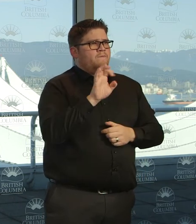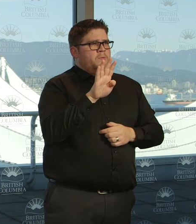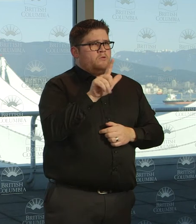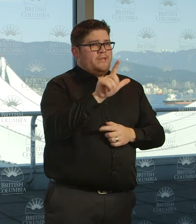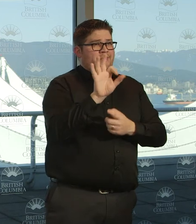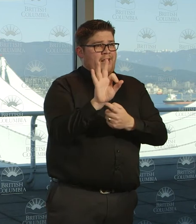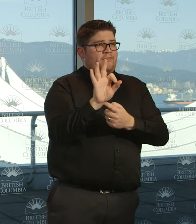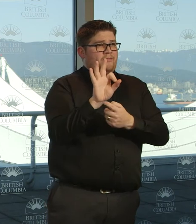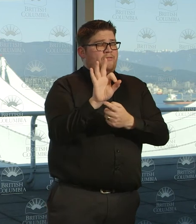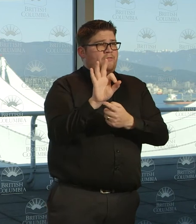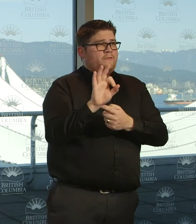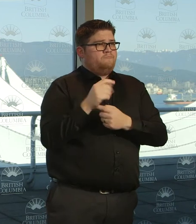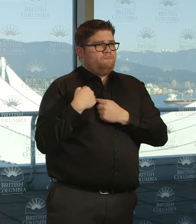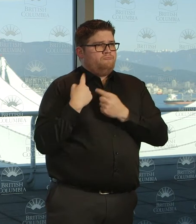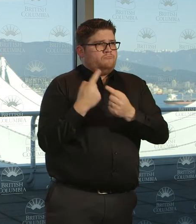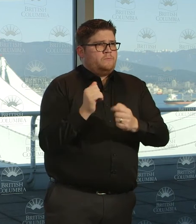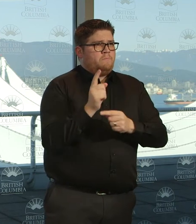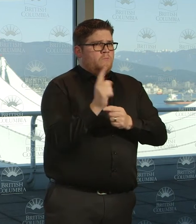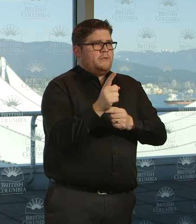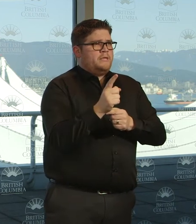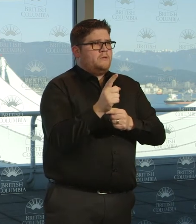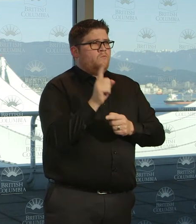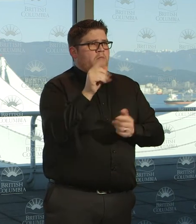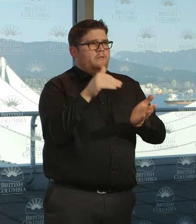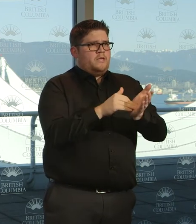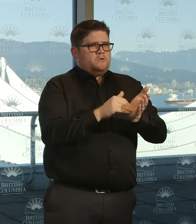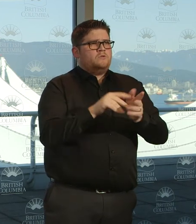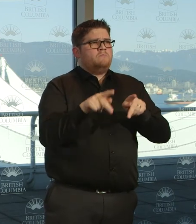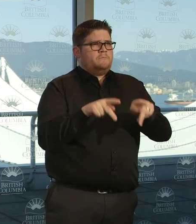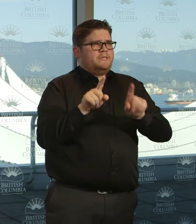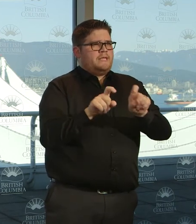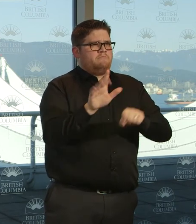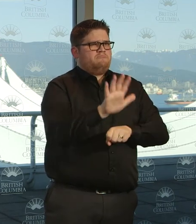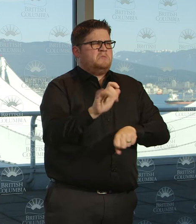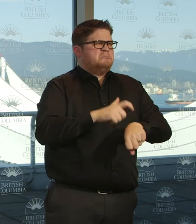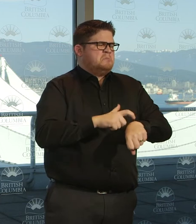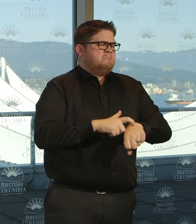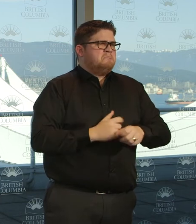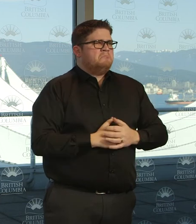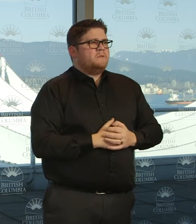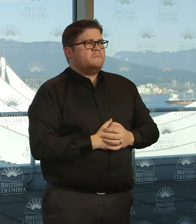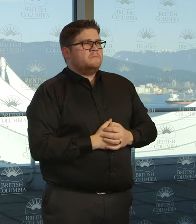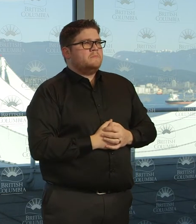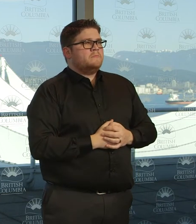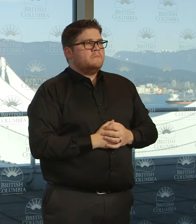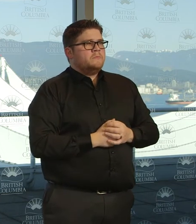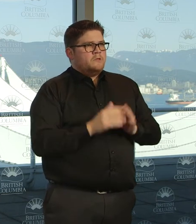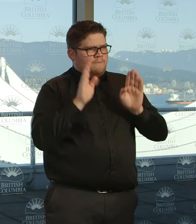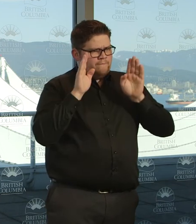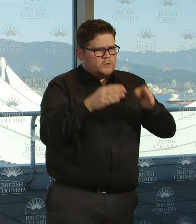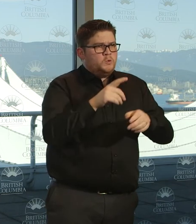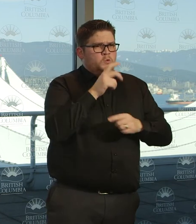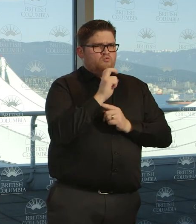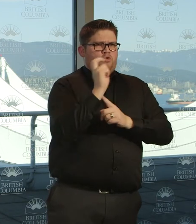time, and it was about 1,000 British Columbians have been tested at that time, focusing, of course, on travel at the time. Then the following